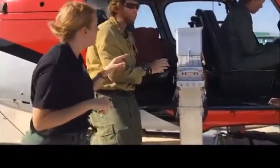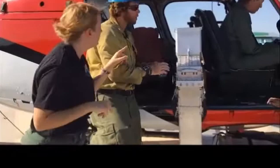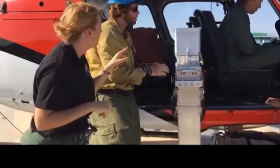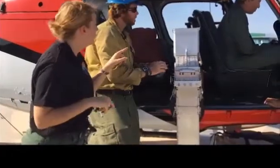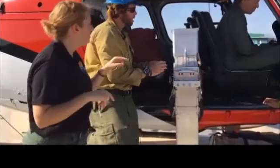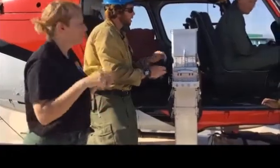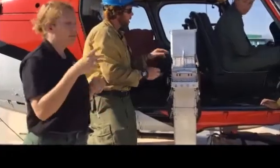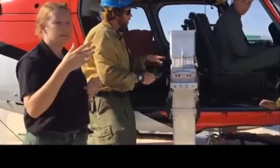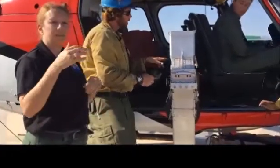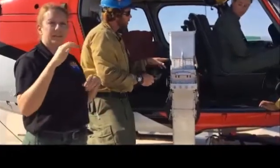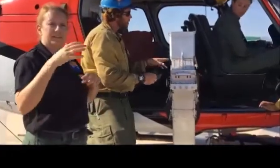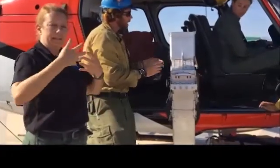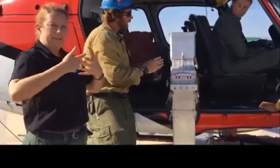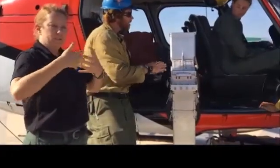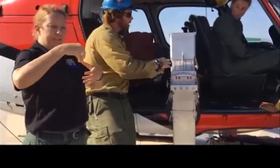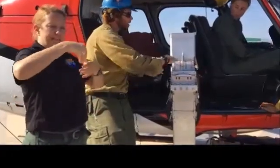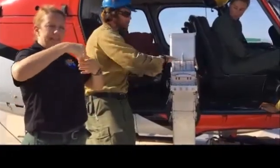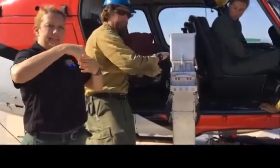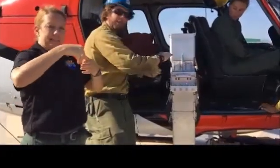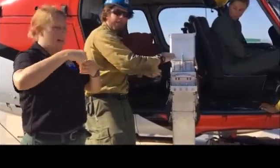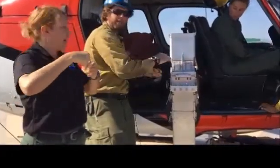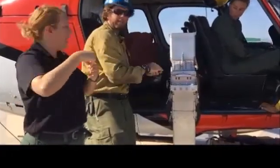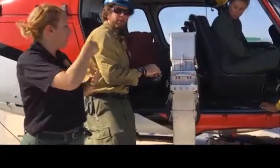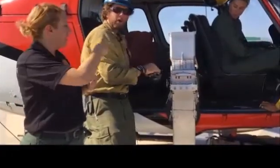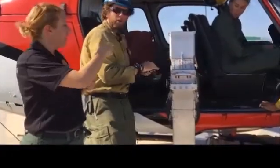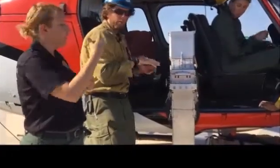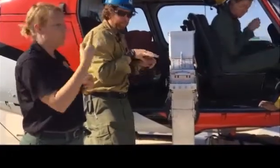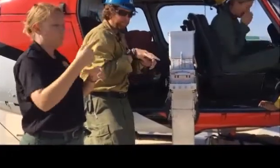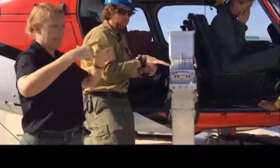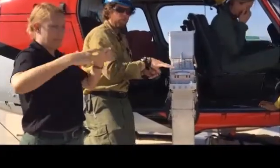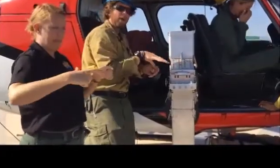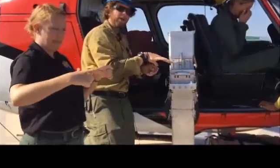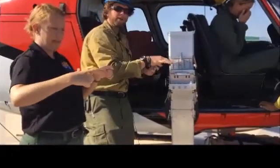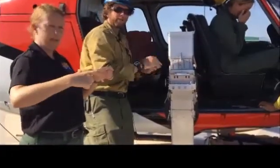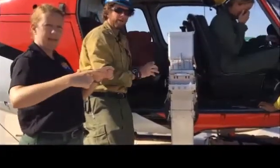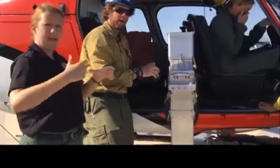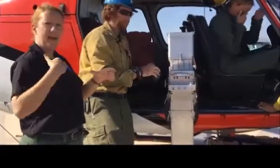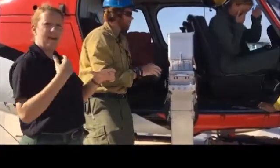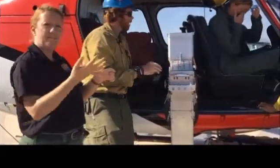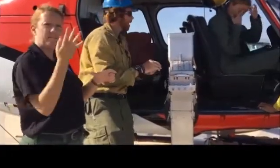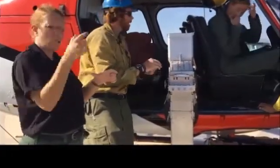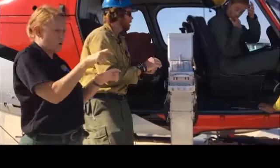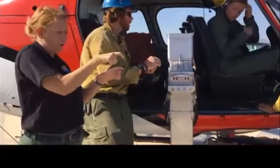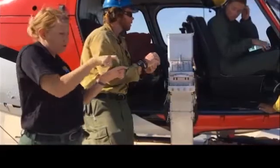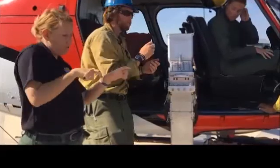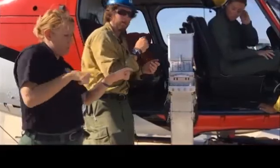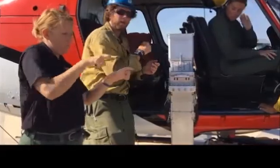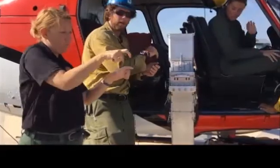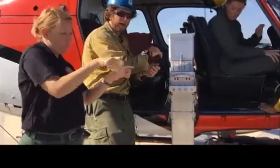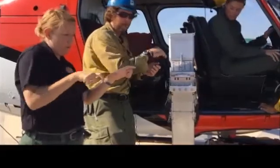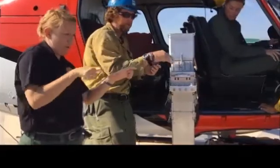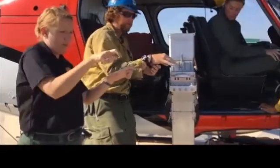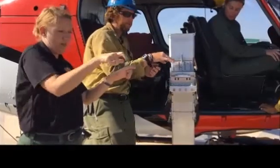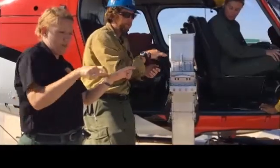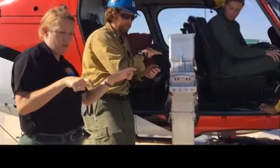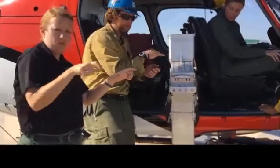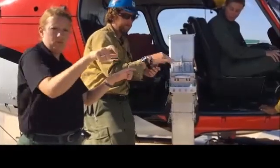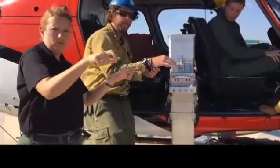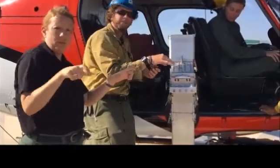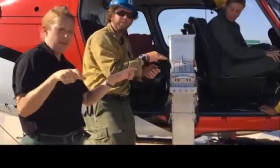works. There's an agitator. It's a plate with four rails on it, and it'll allow the spheres to